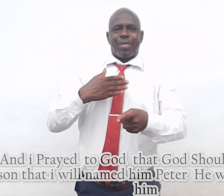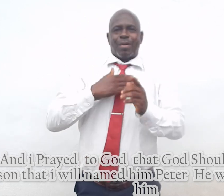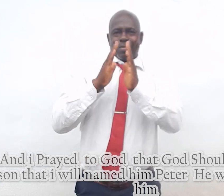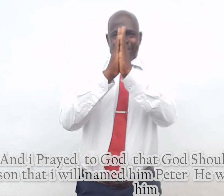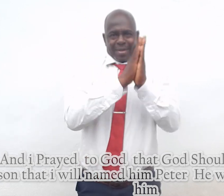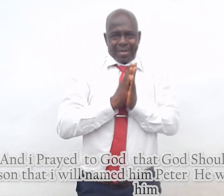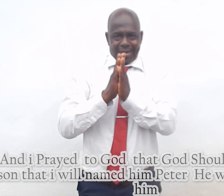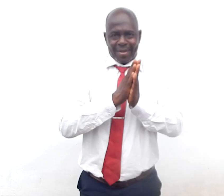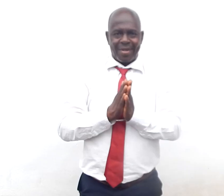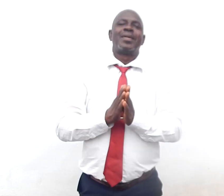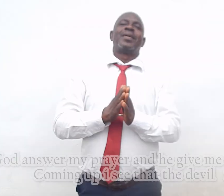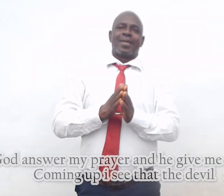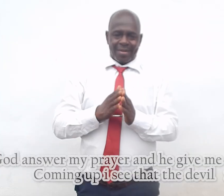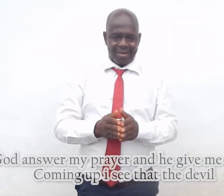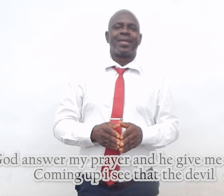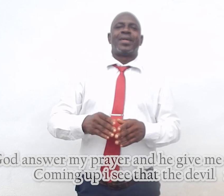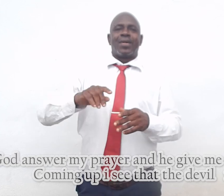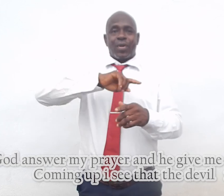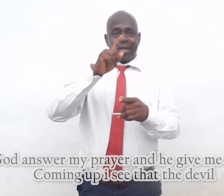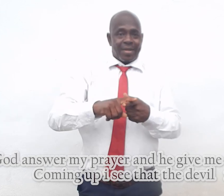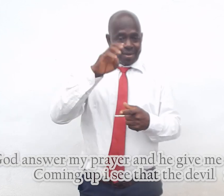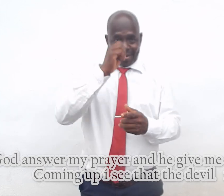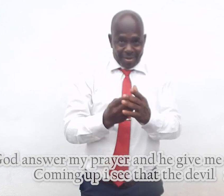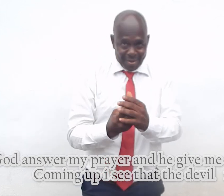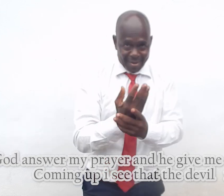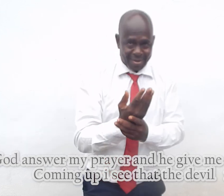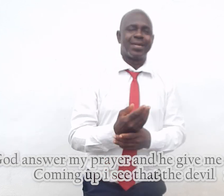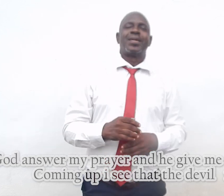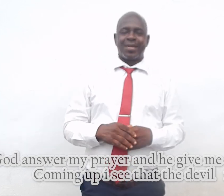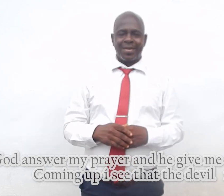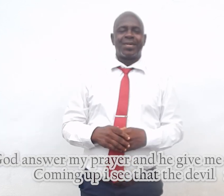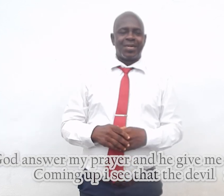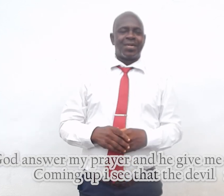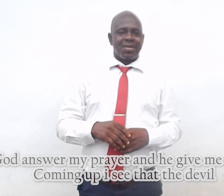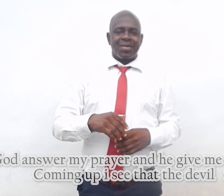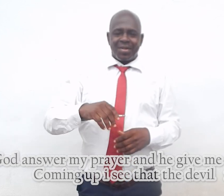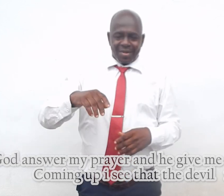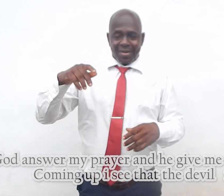work for him god answered my prayer and he gave me my son is coming off